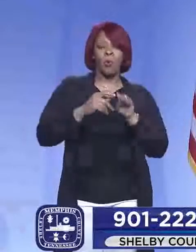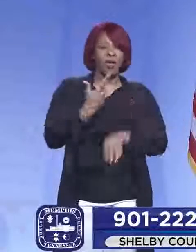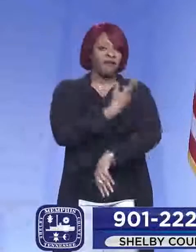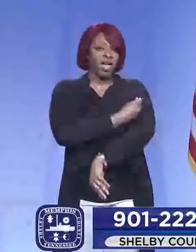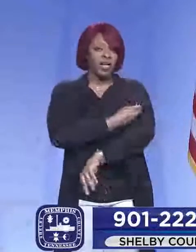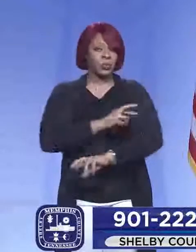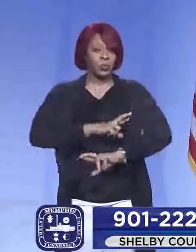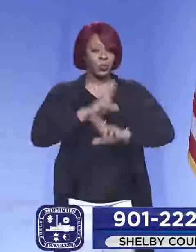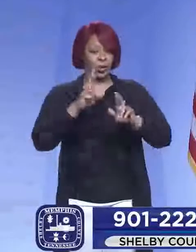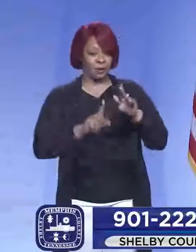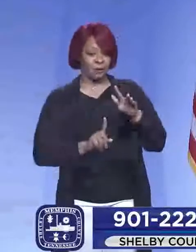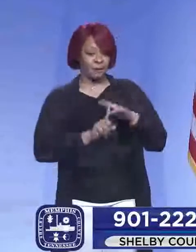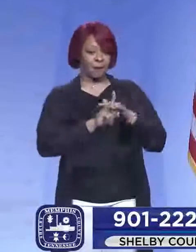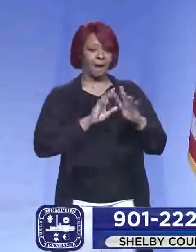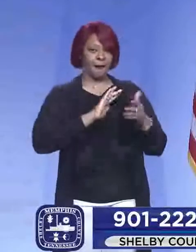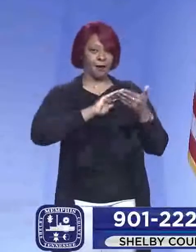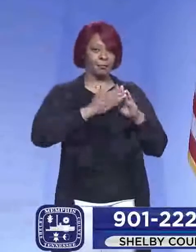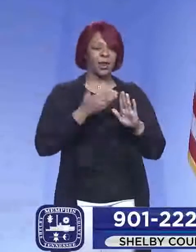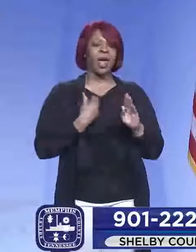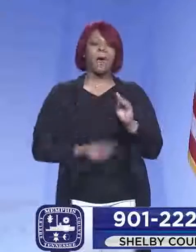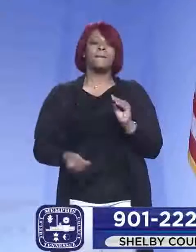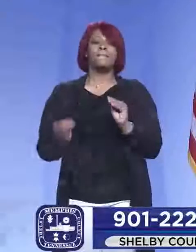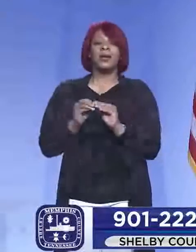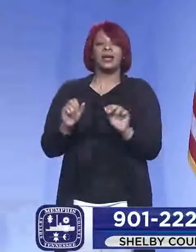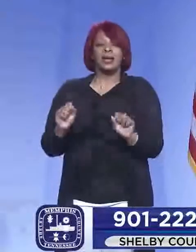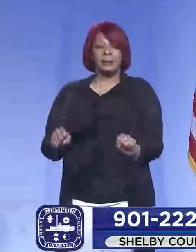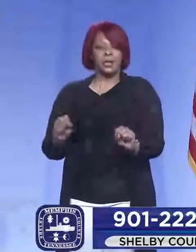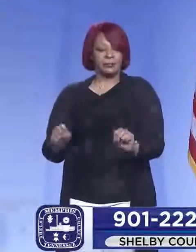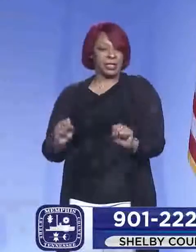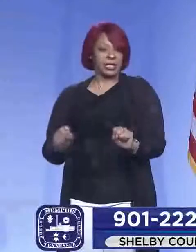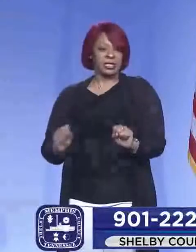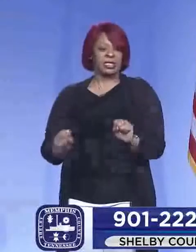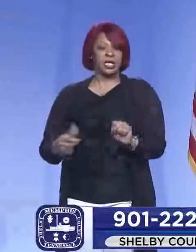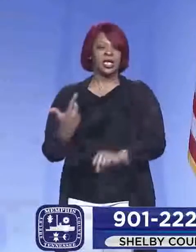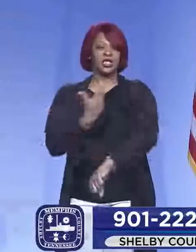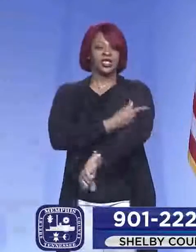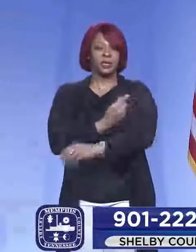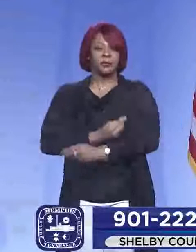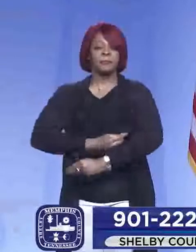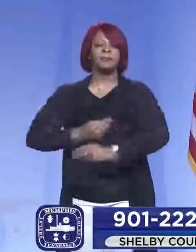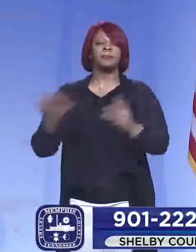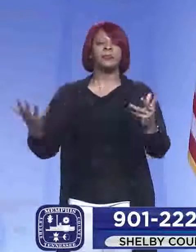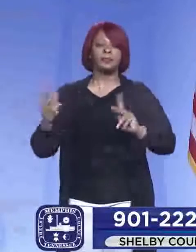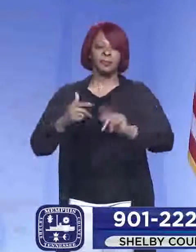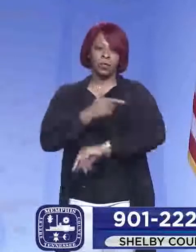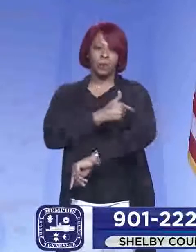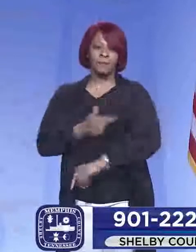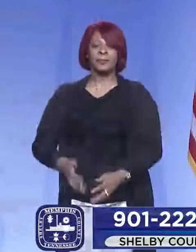is available to our community, we also have the, uh, ability to get those shots out and get them in the arms.